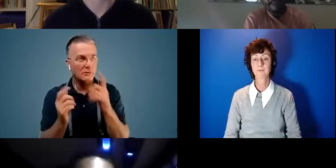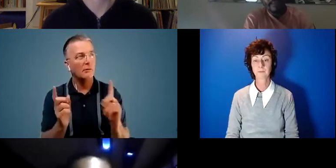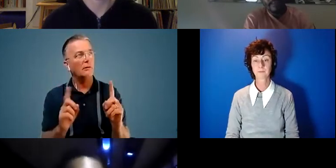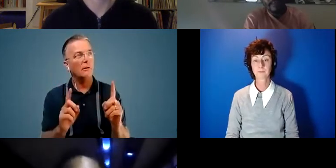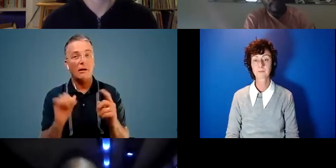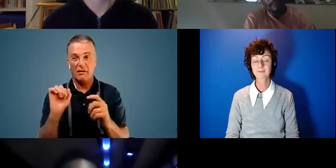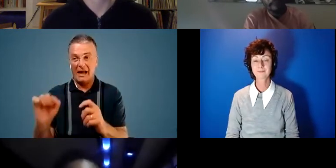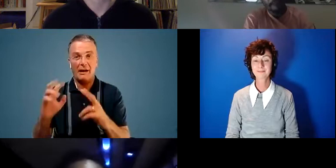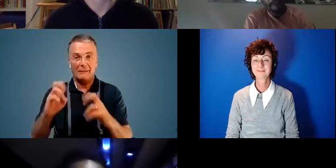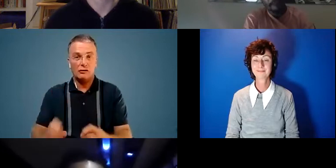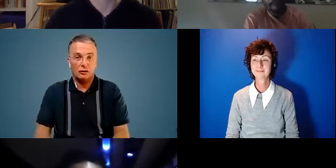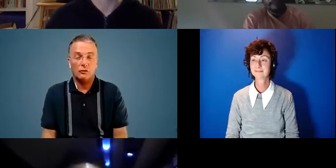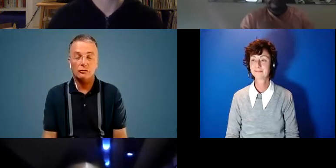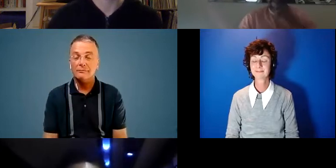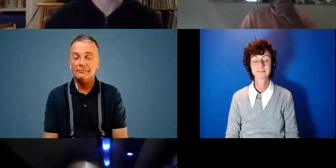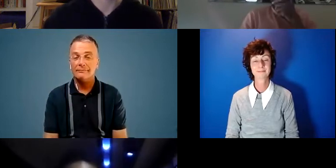research